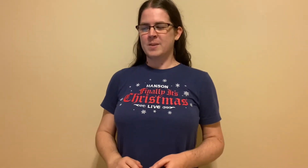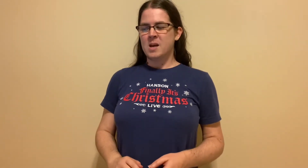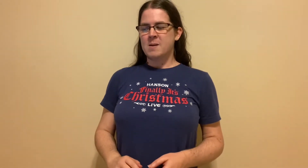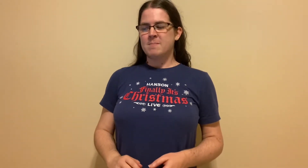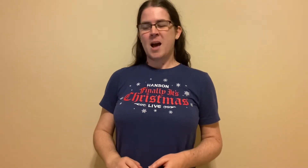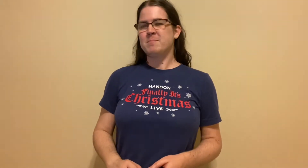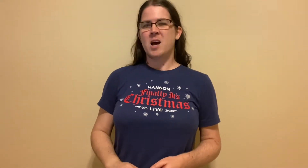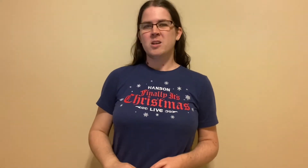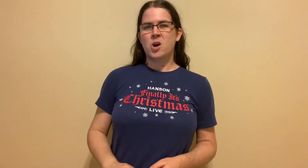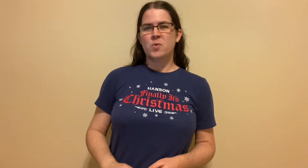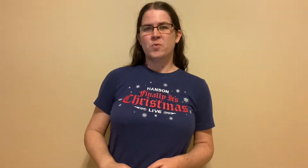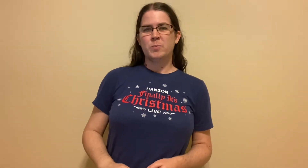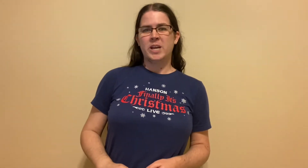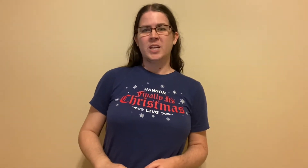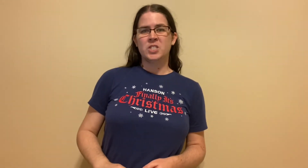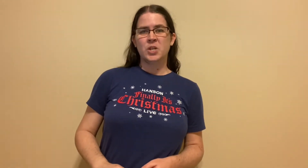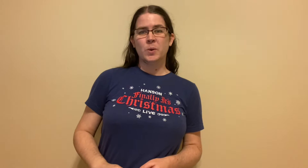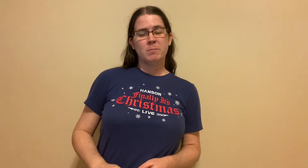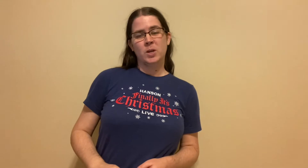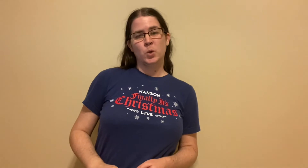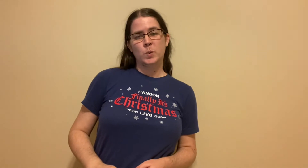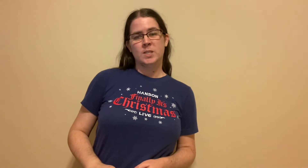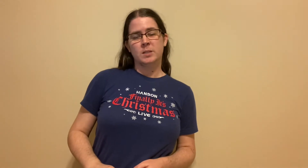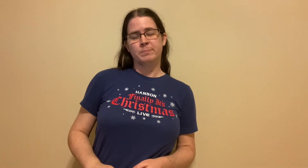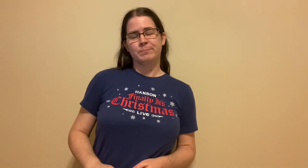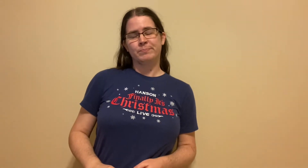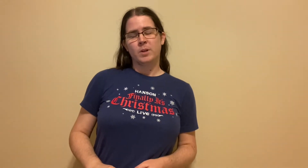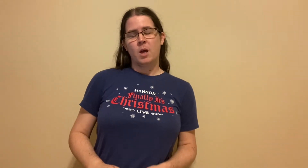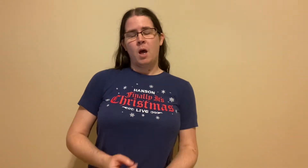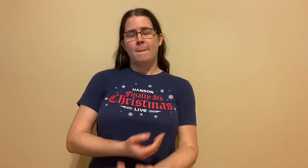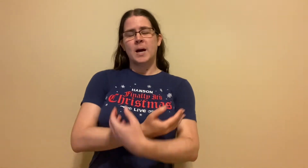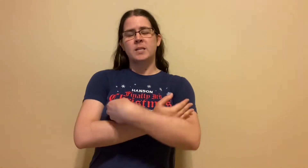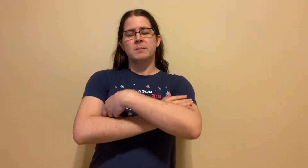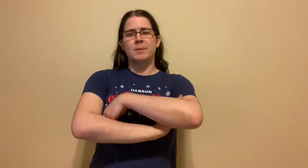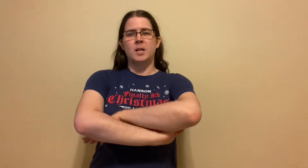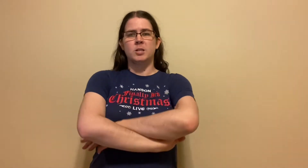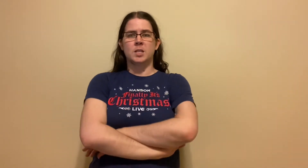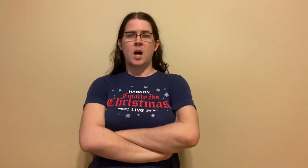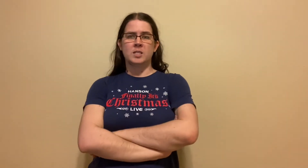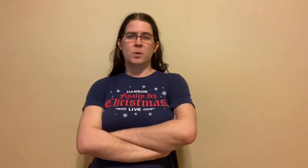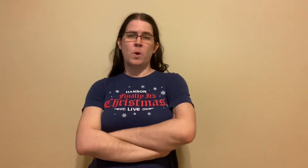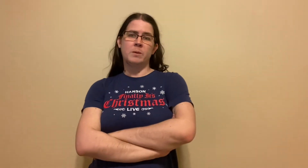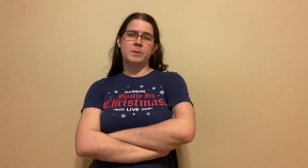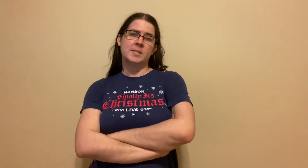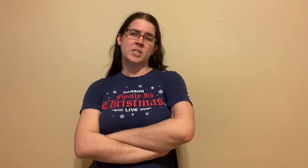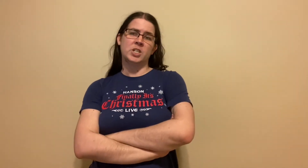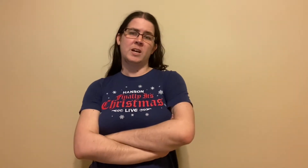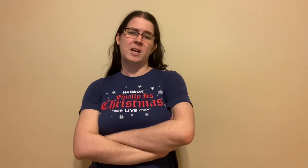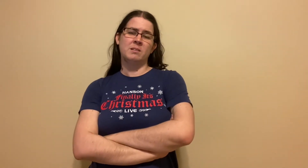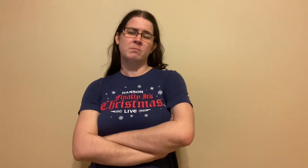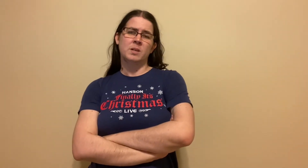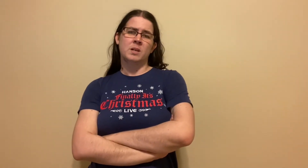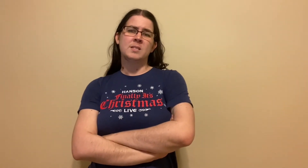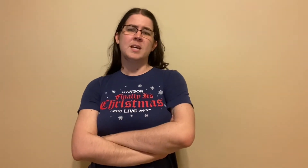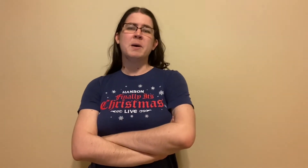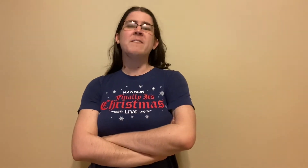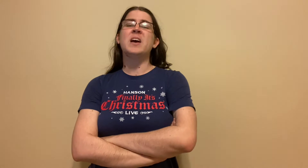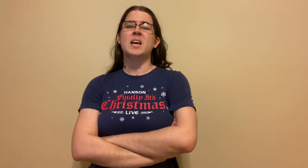I'm not known for being too amused my demeanor's locked in one position see my face